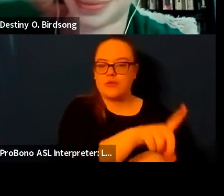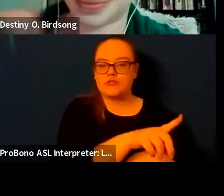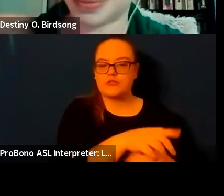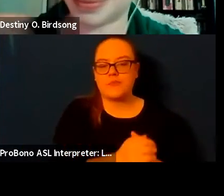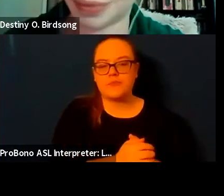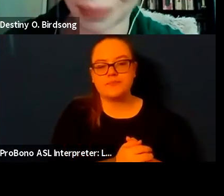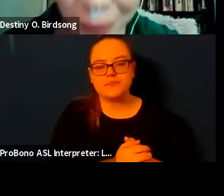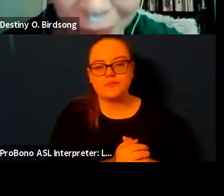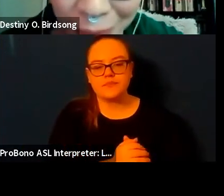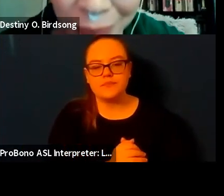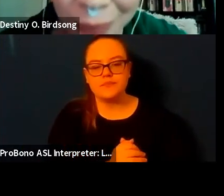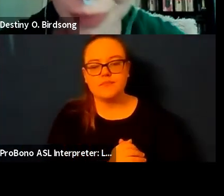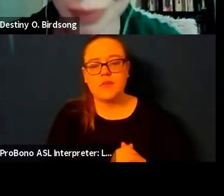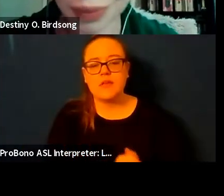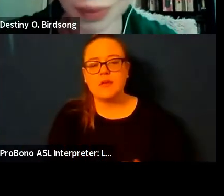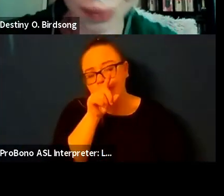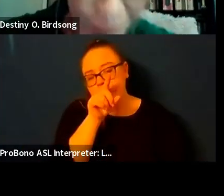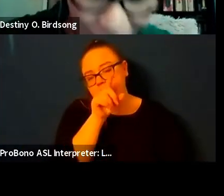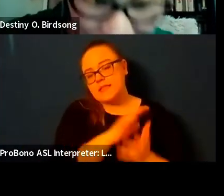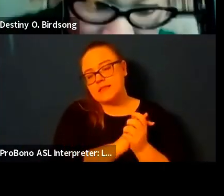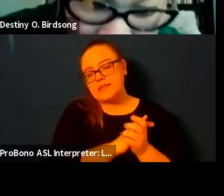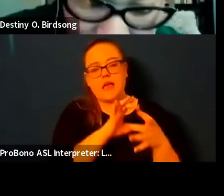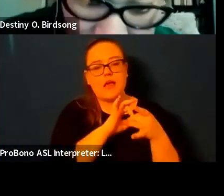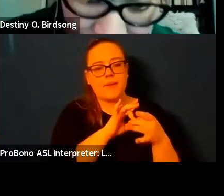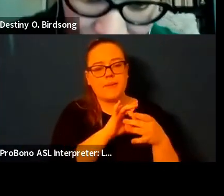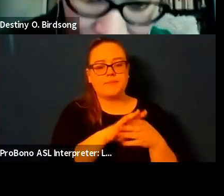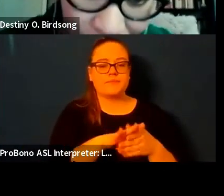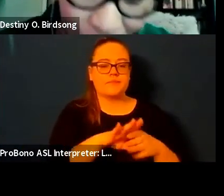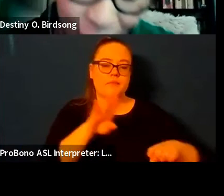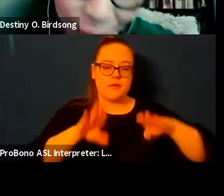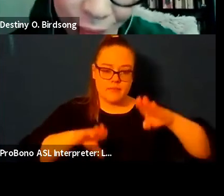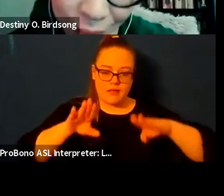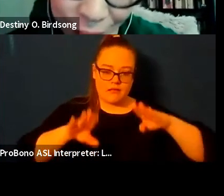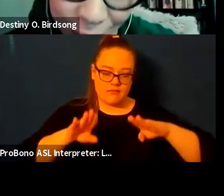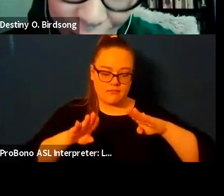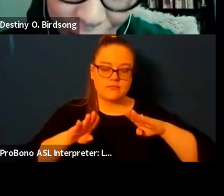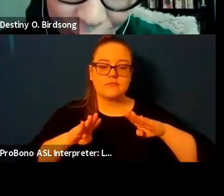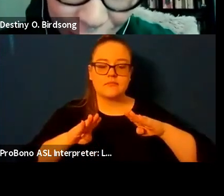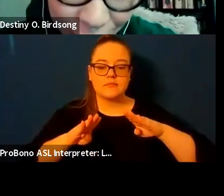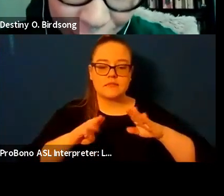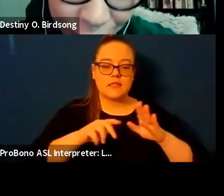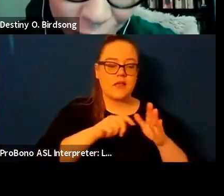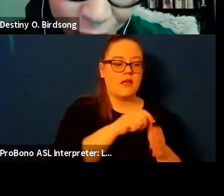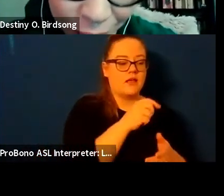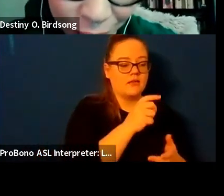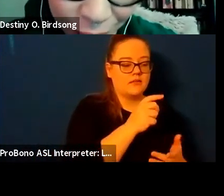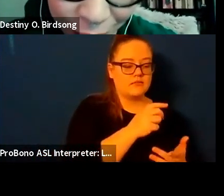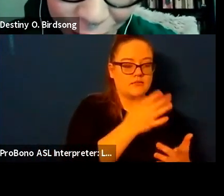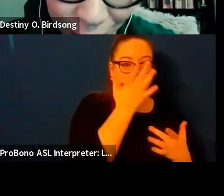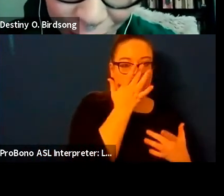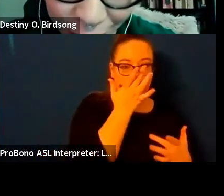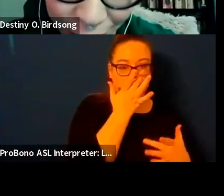question um about how you balance your writings uh your writing with your illness and um